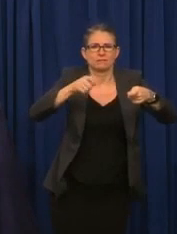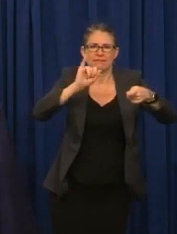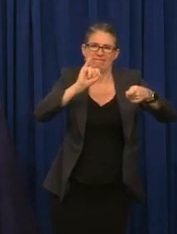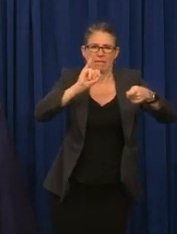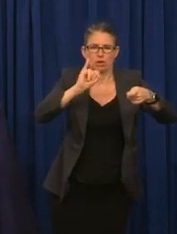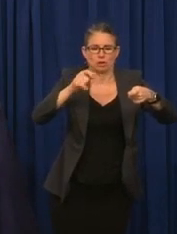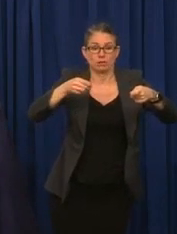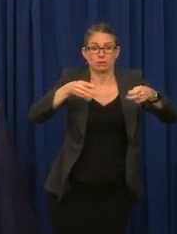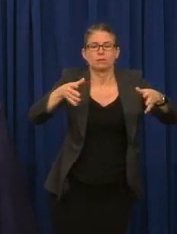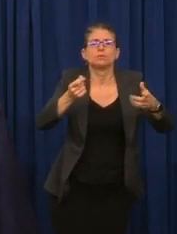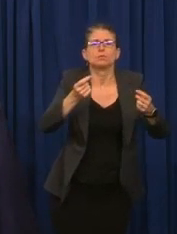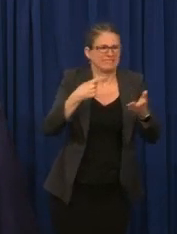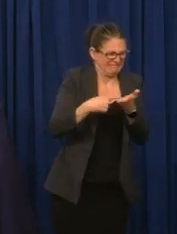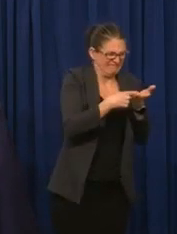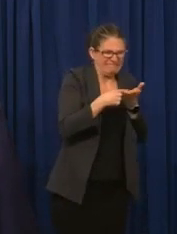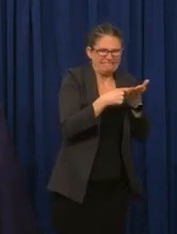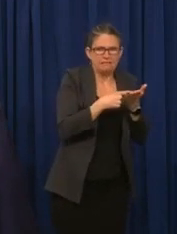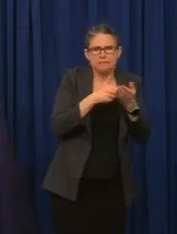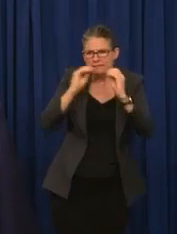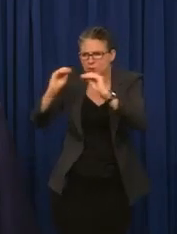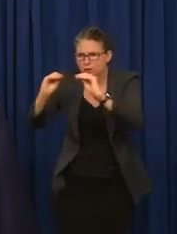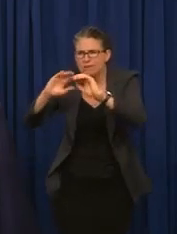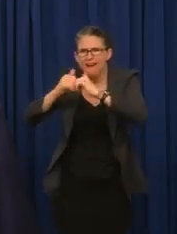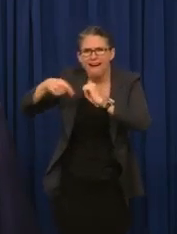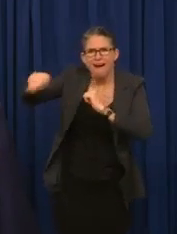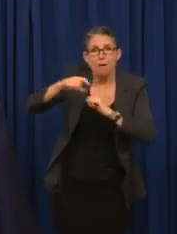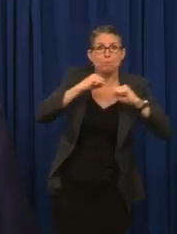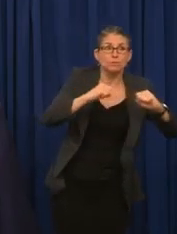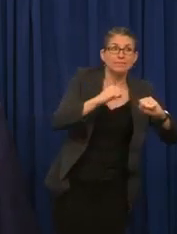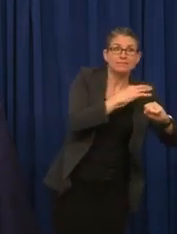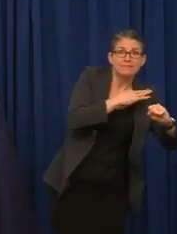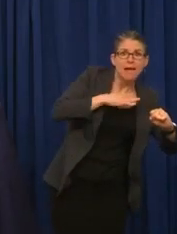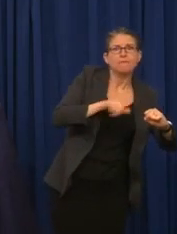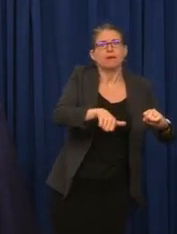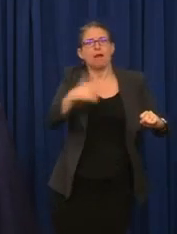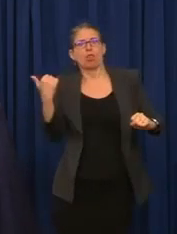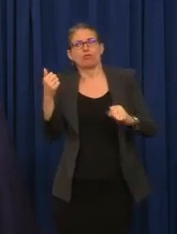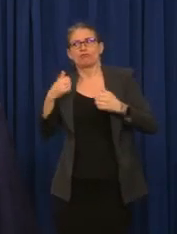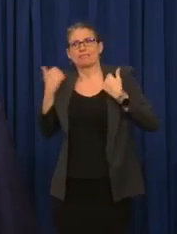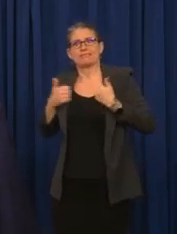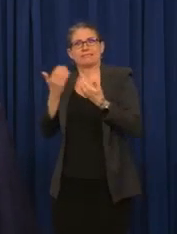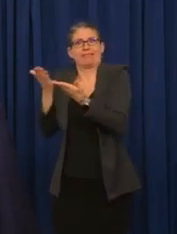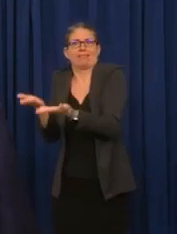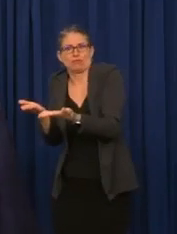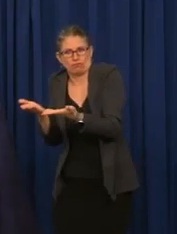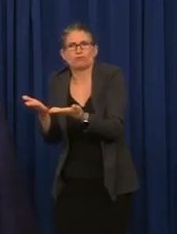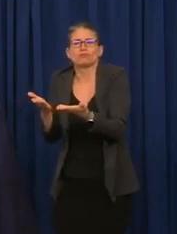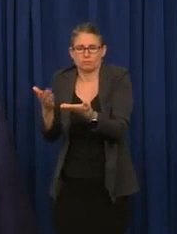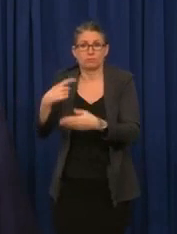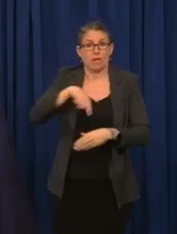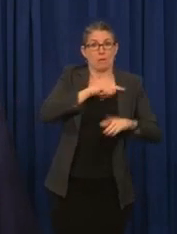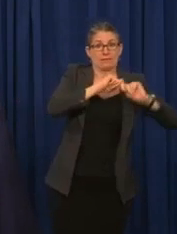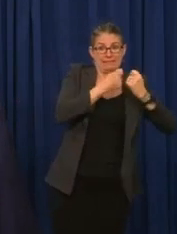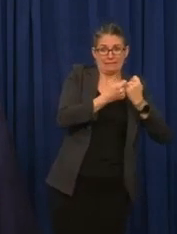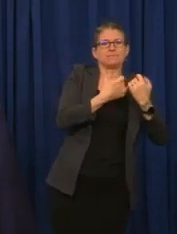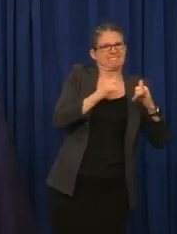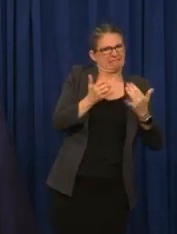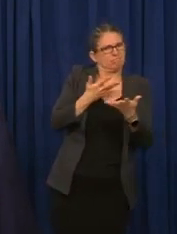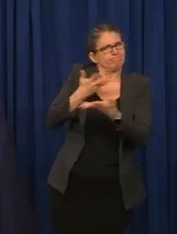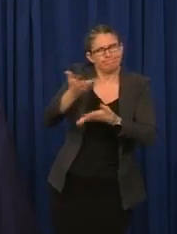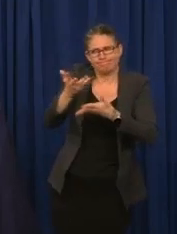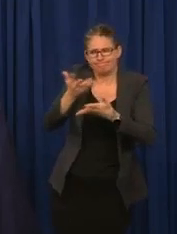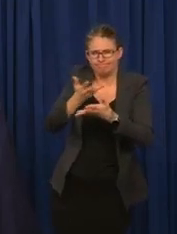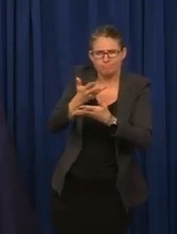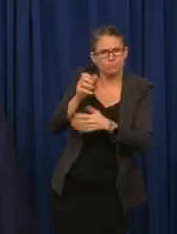safe. Our emergency preparedness team is continuing to work to supply the facility with additional